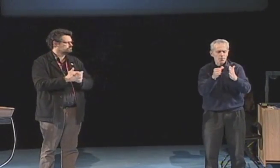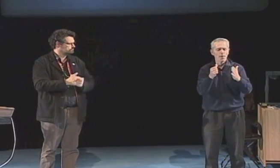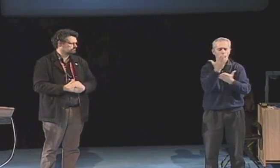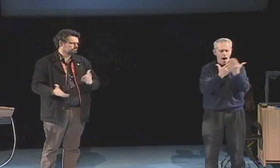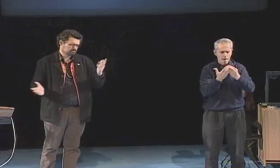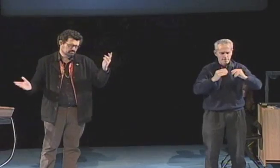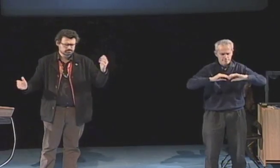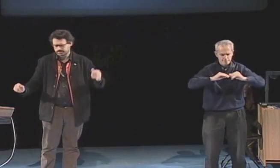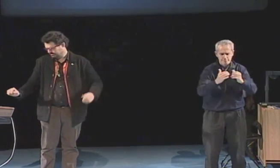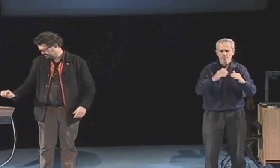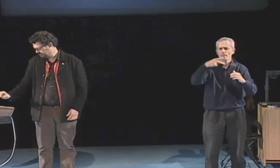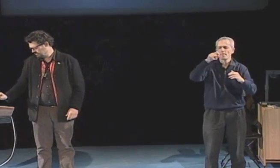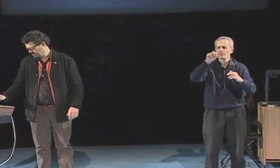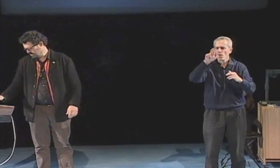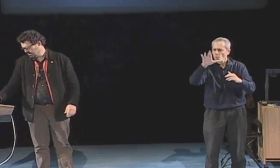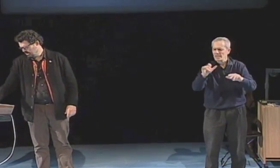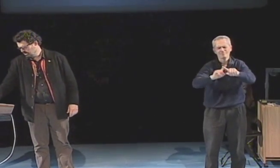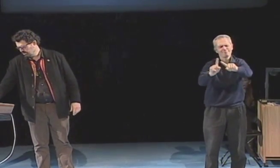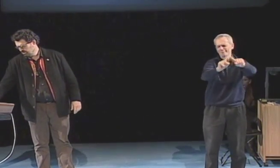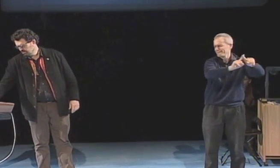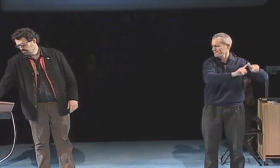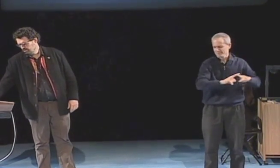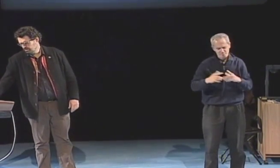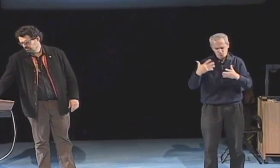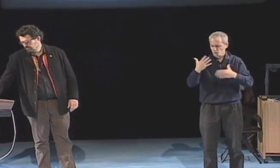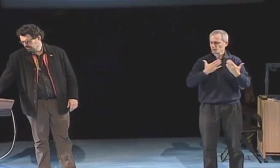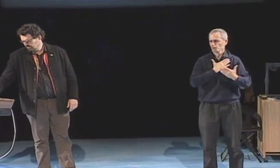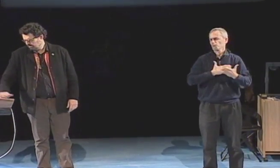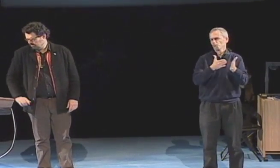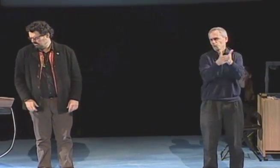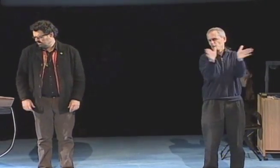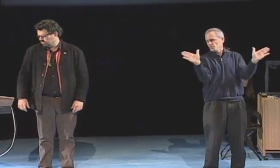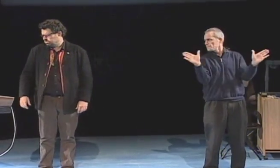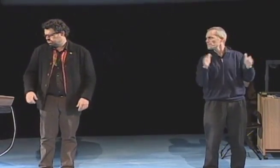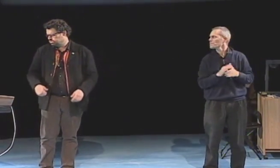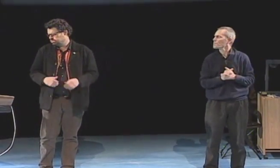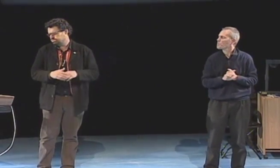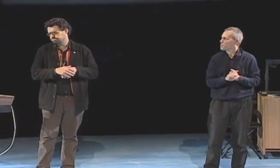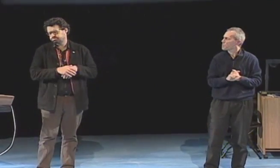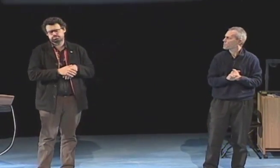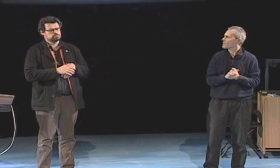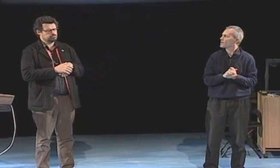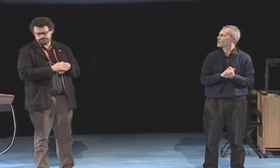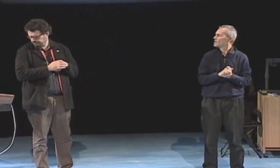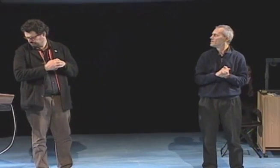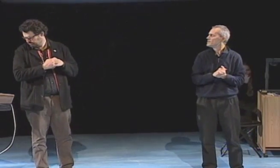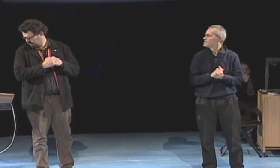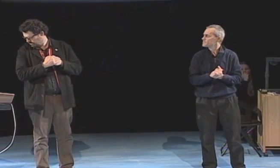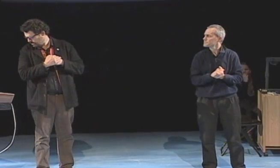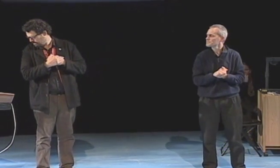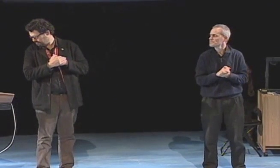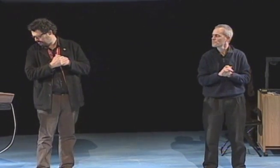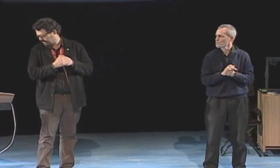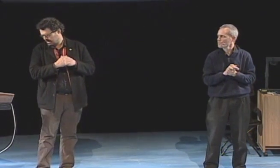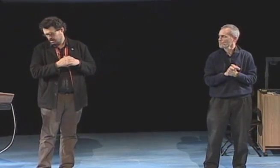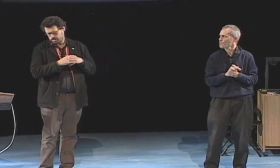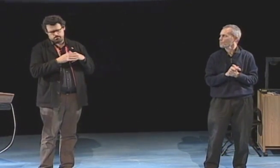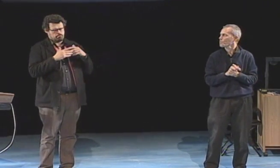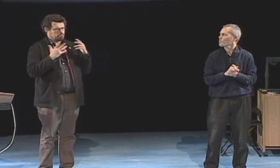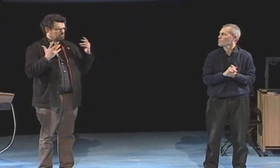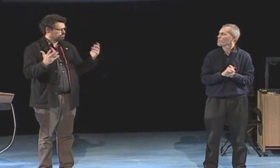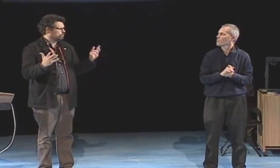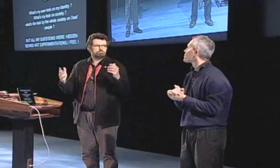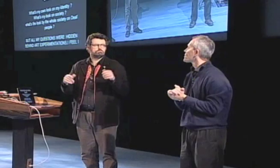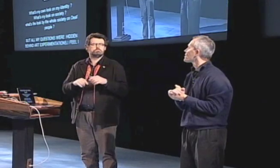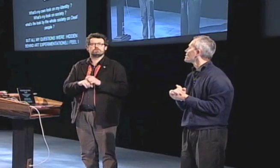I continued researching sculpture, poetry and all the different arts that they had to offer in my school.